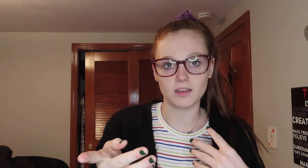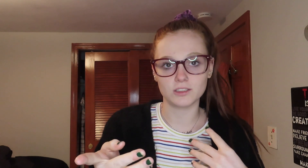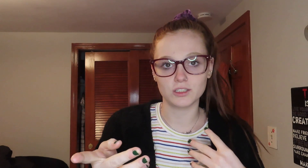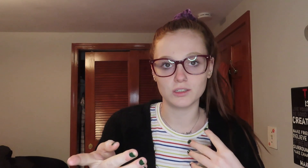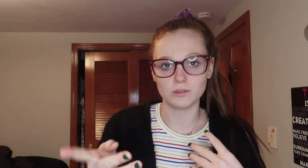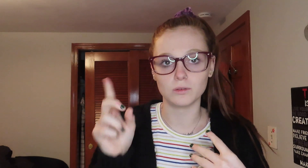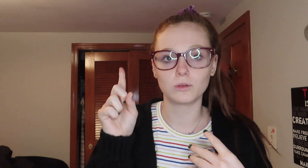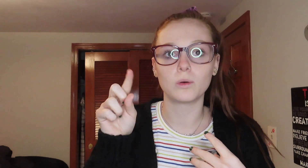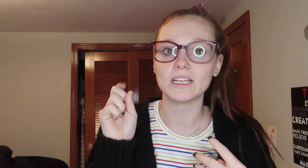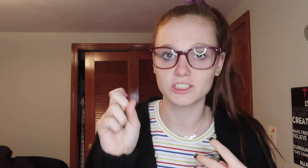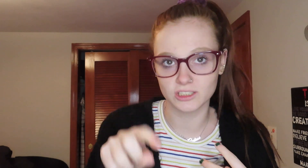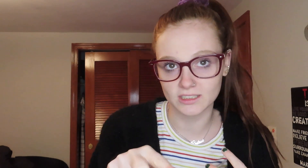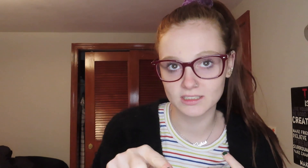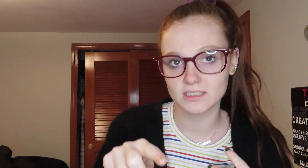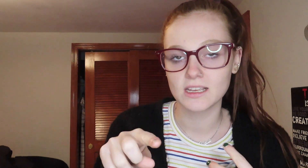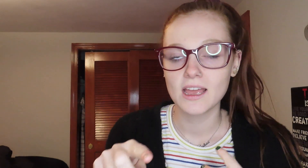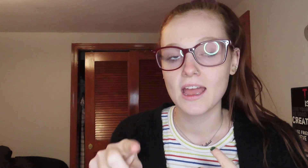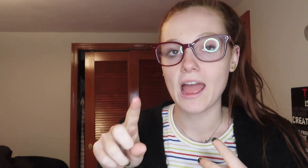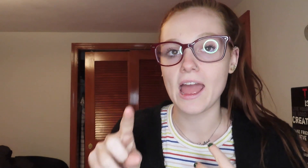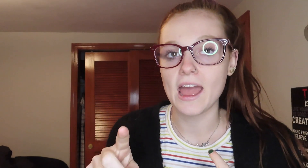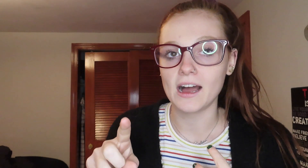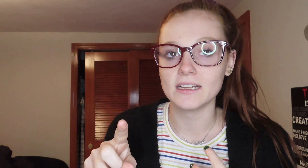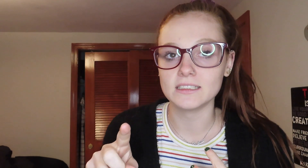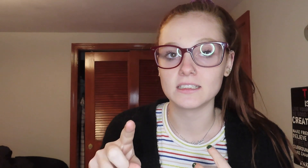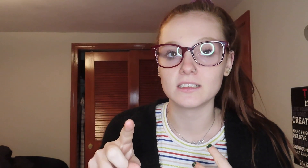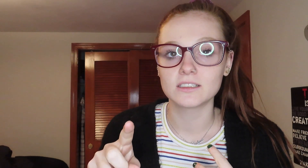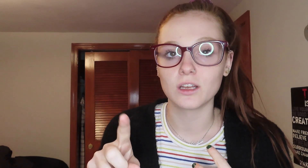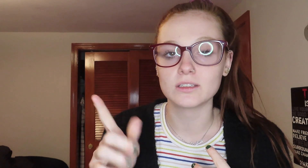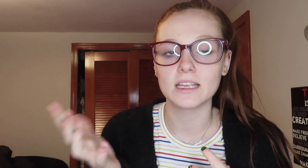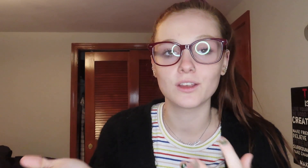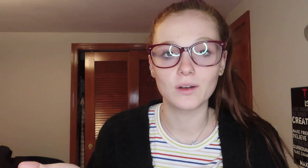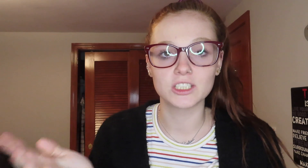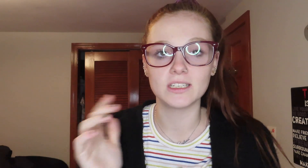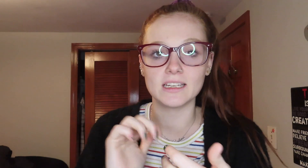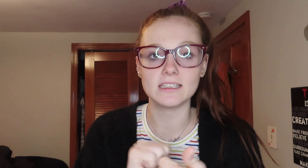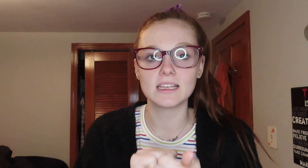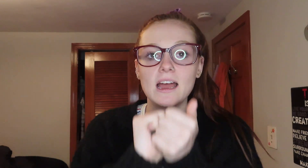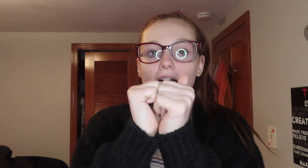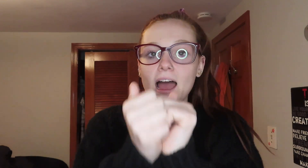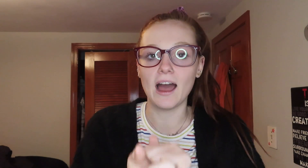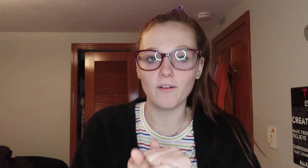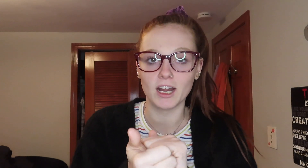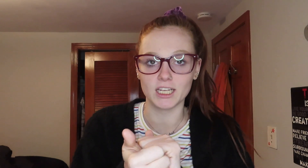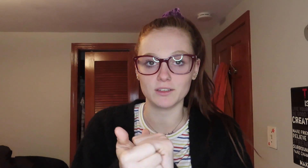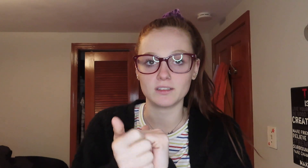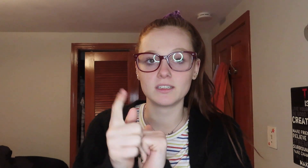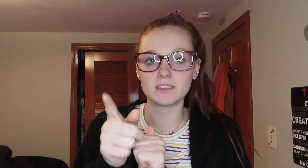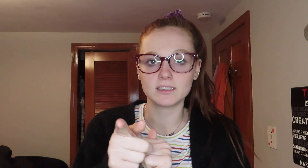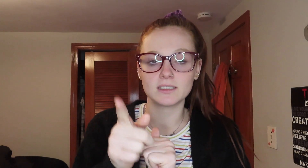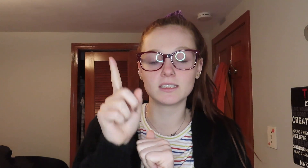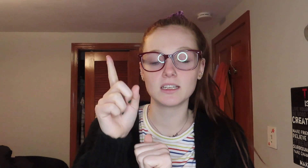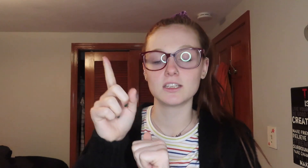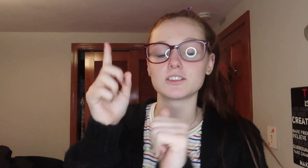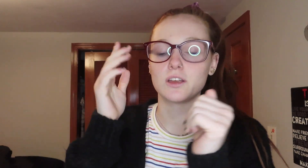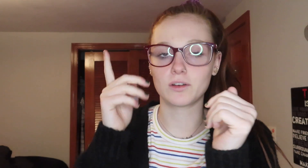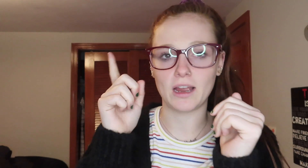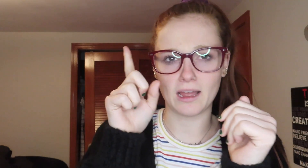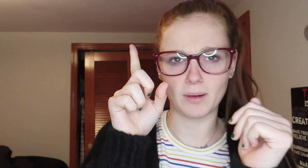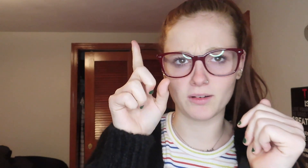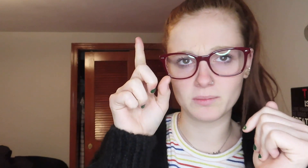to questions and so say the question is how are you so your eyebrow would